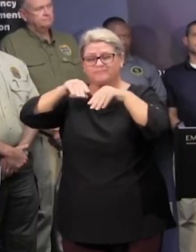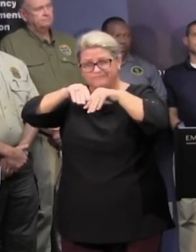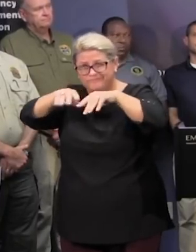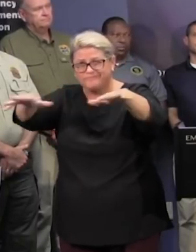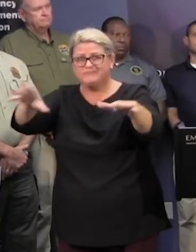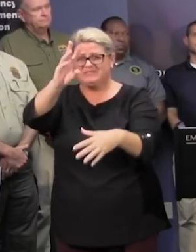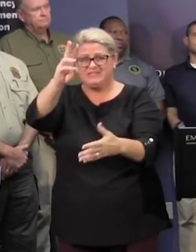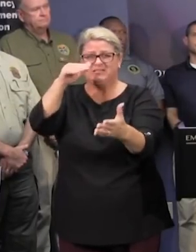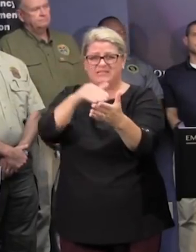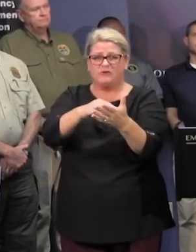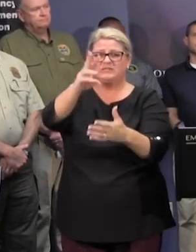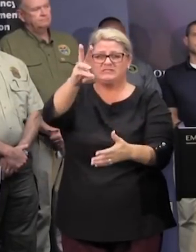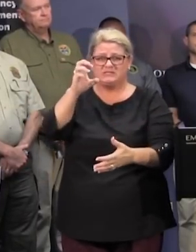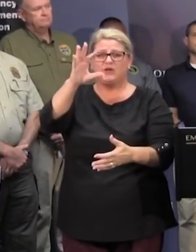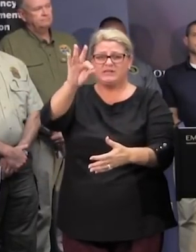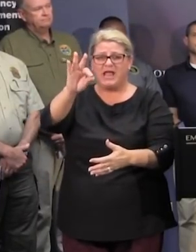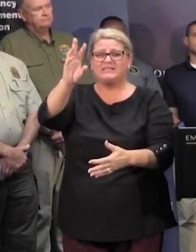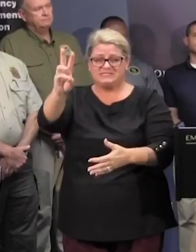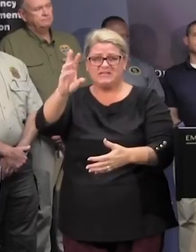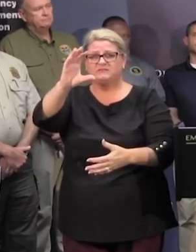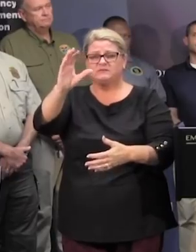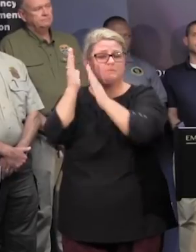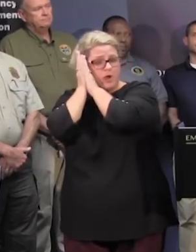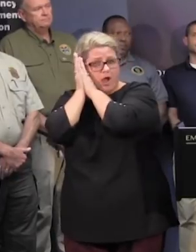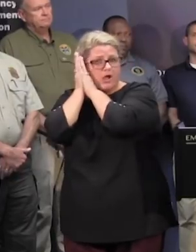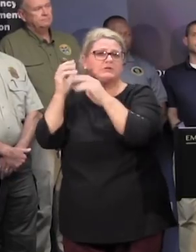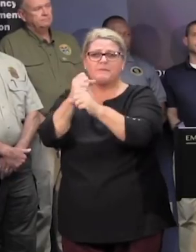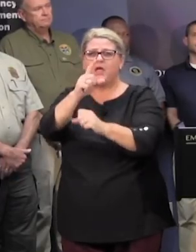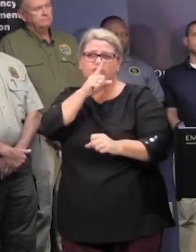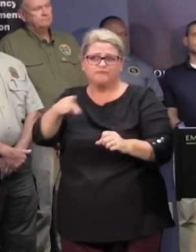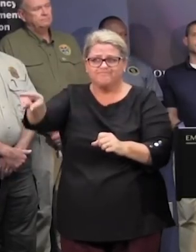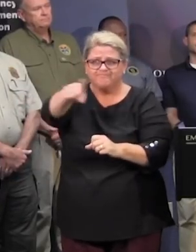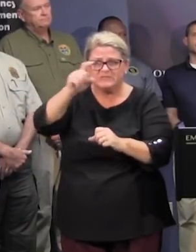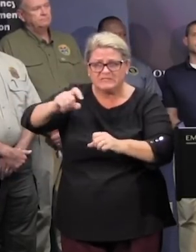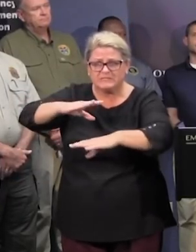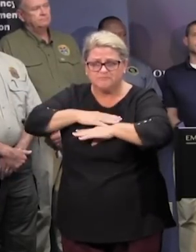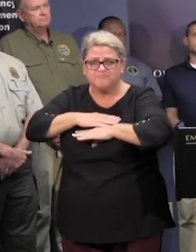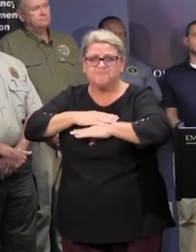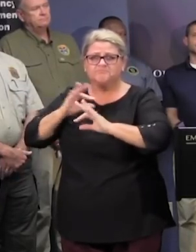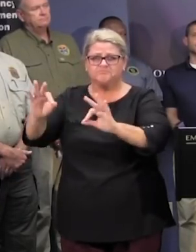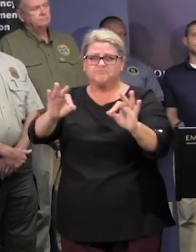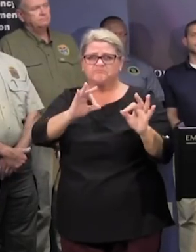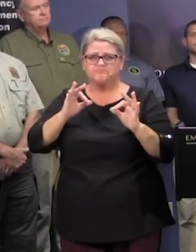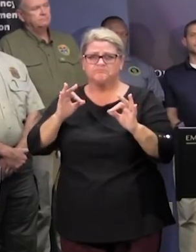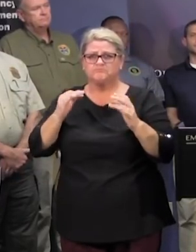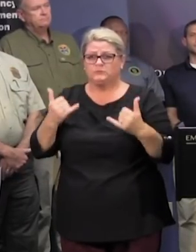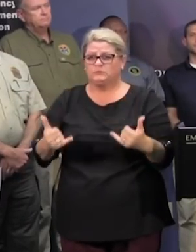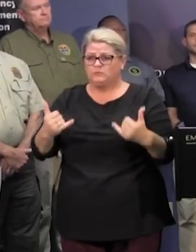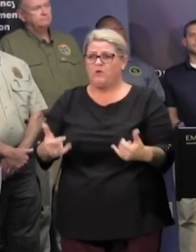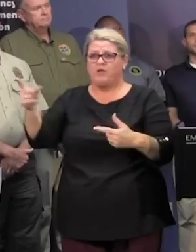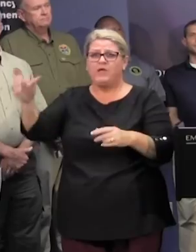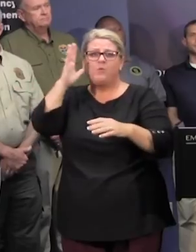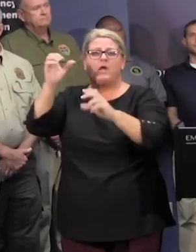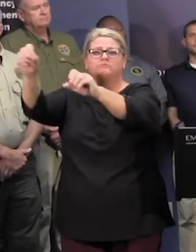six hundred and ninety six cots in order to ensure that we are meeting the needs of our clients they are currently delivering